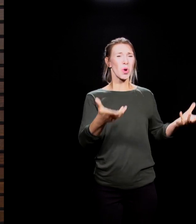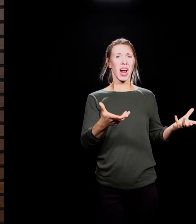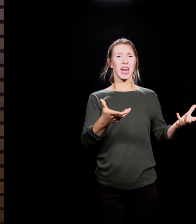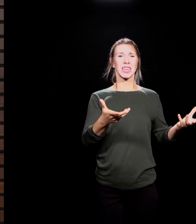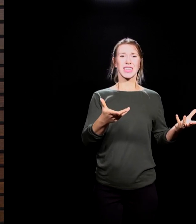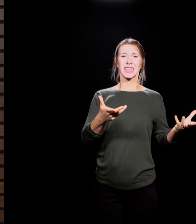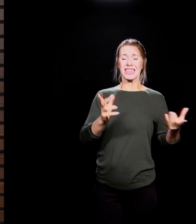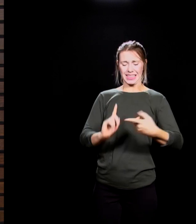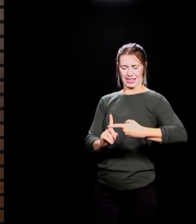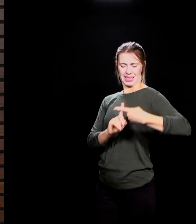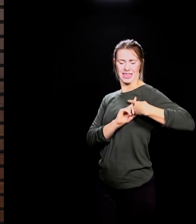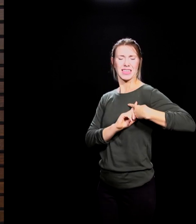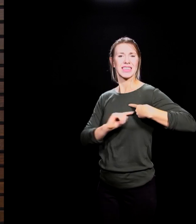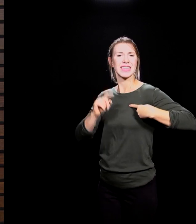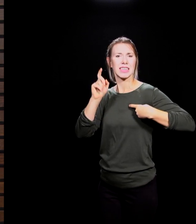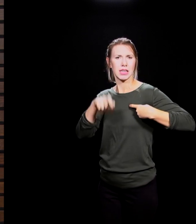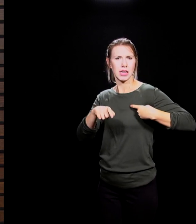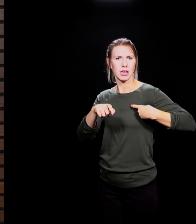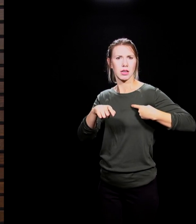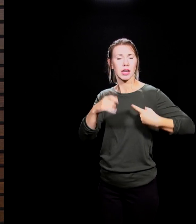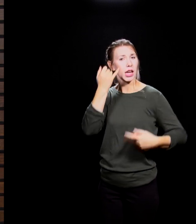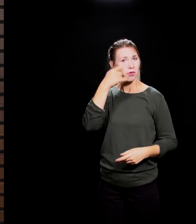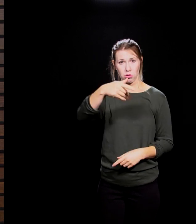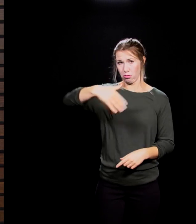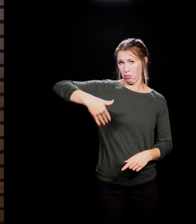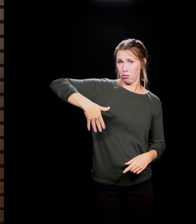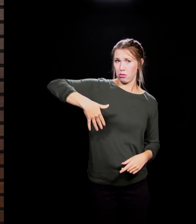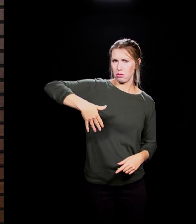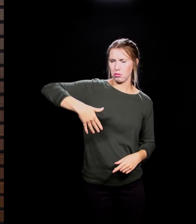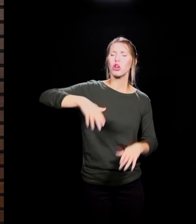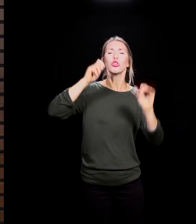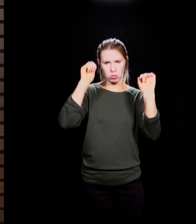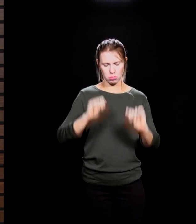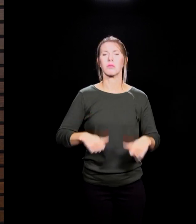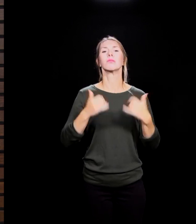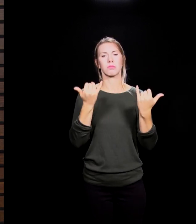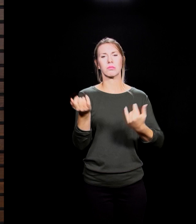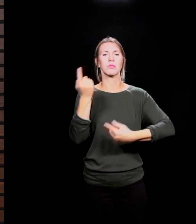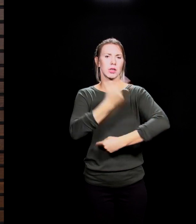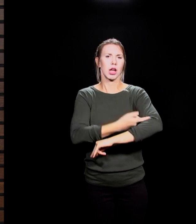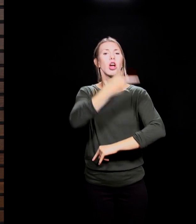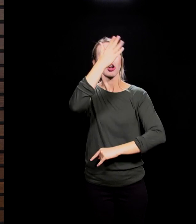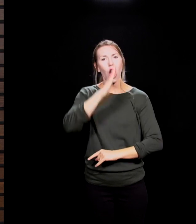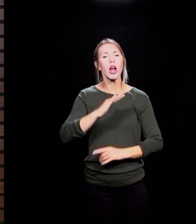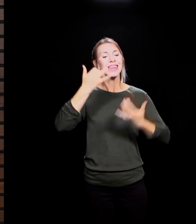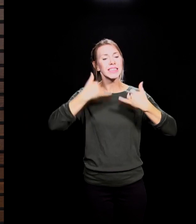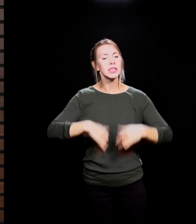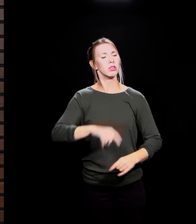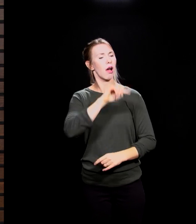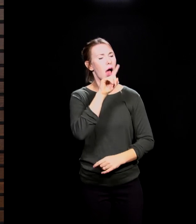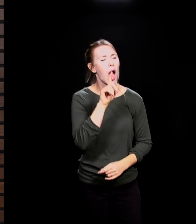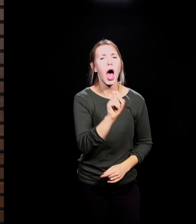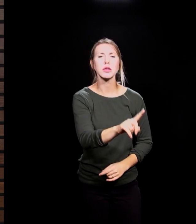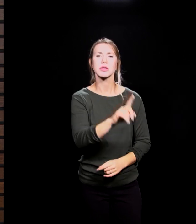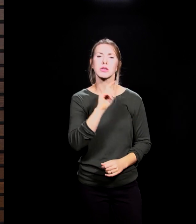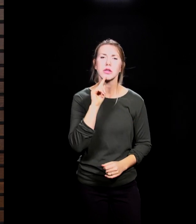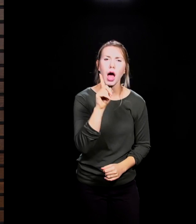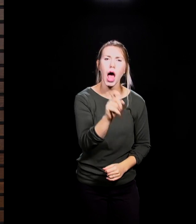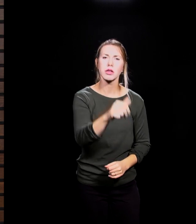I want you to know that it can happen today. God is still asking the question, where are you? Are you responding